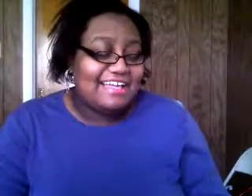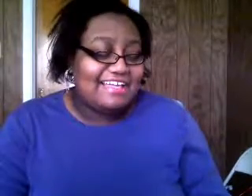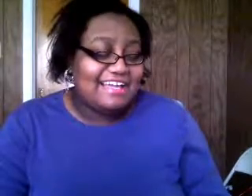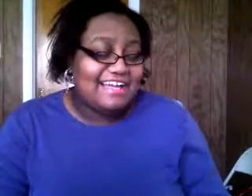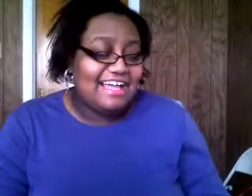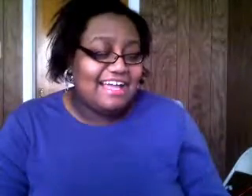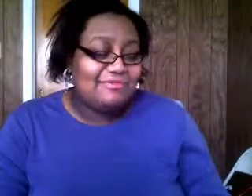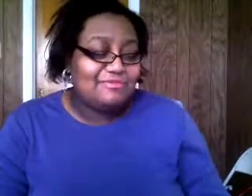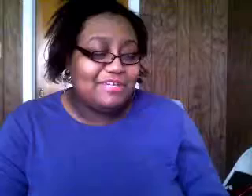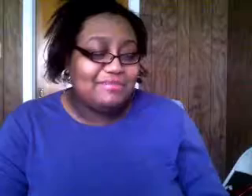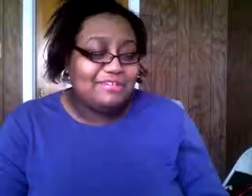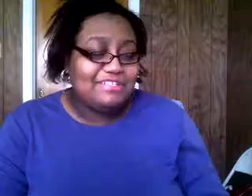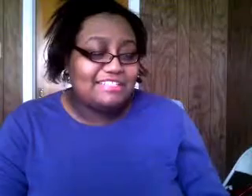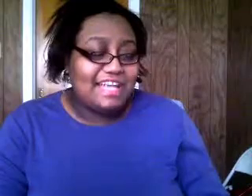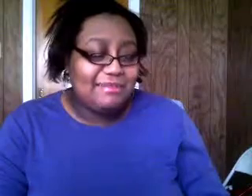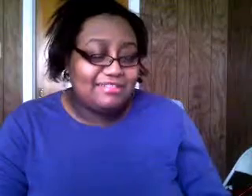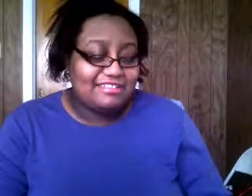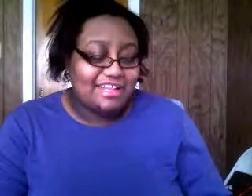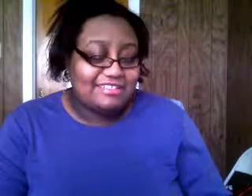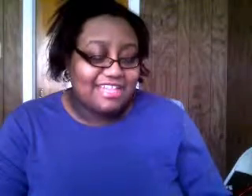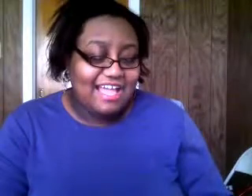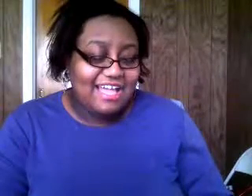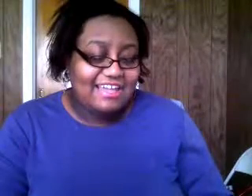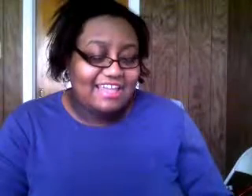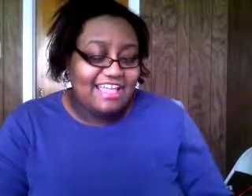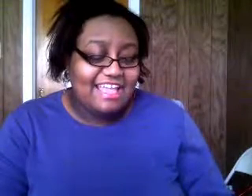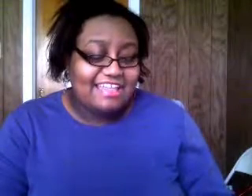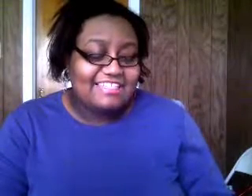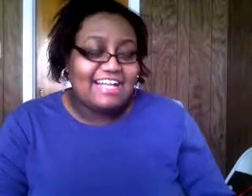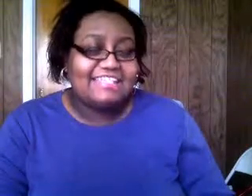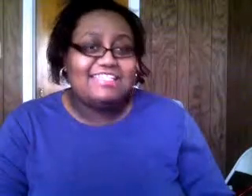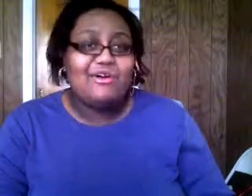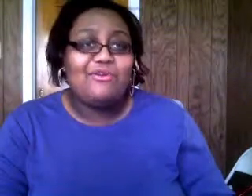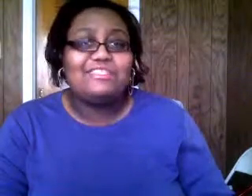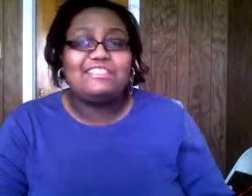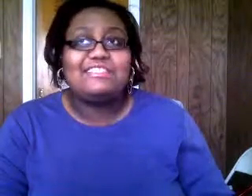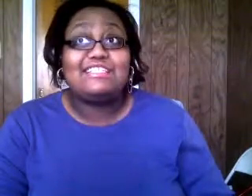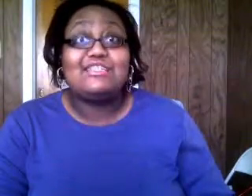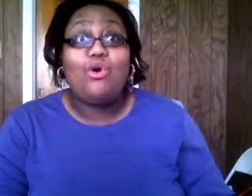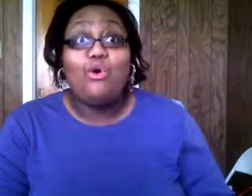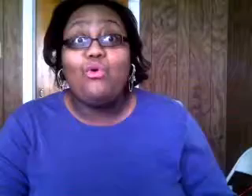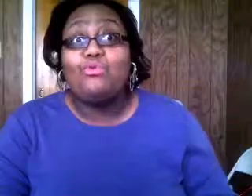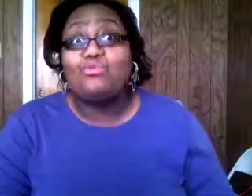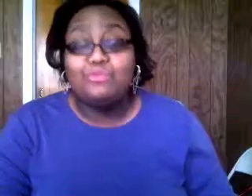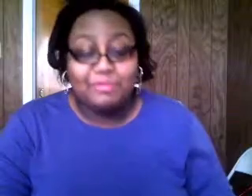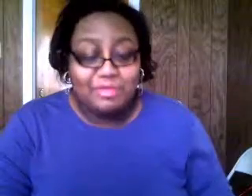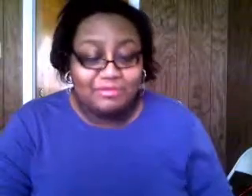it was weird because i happened to look outside and it's like i see all these a whole group of people